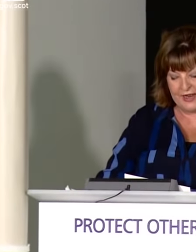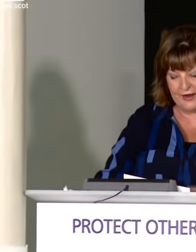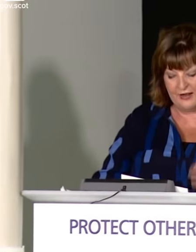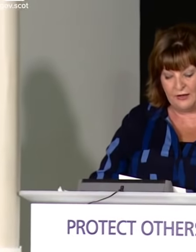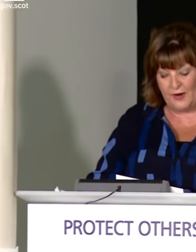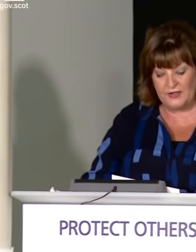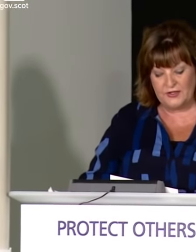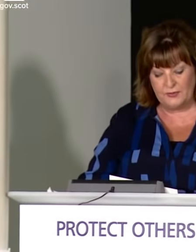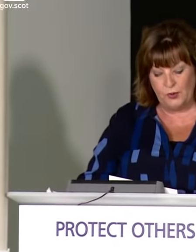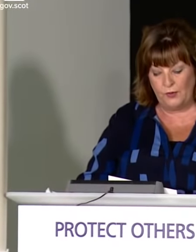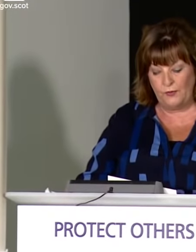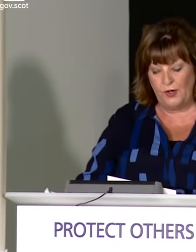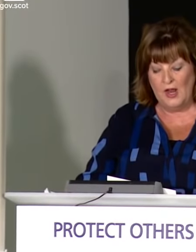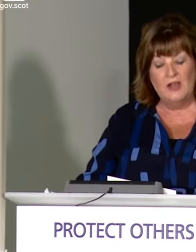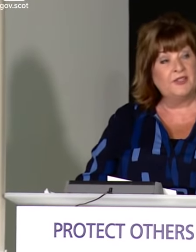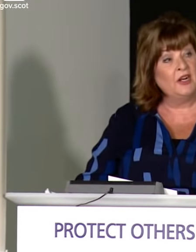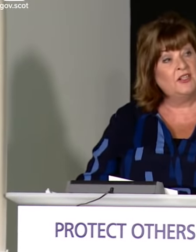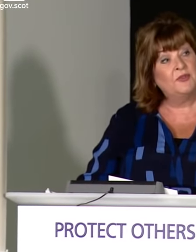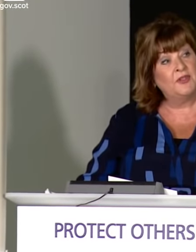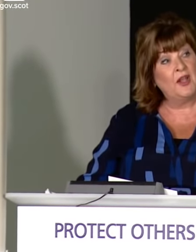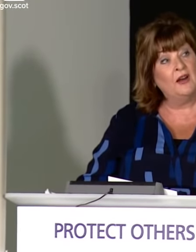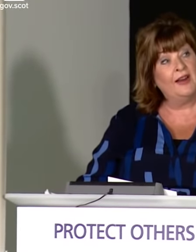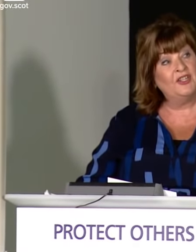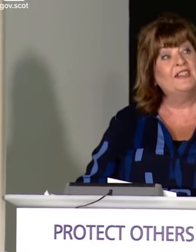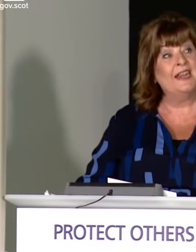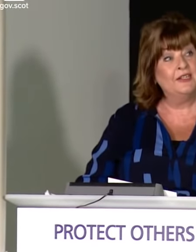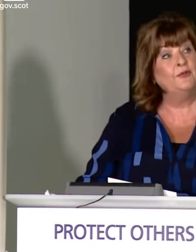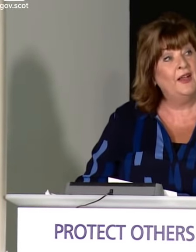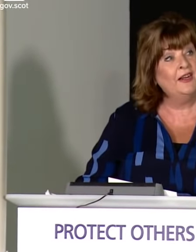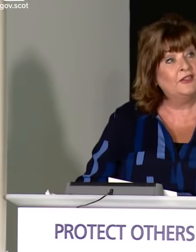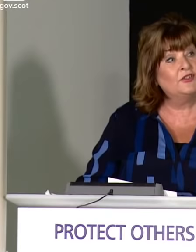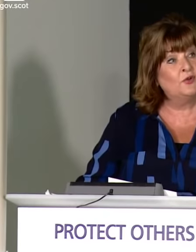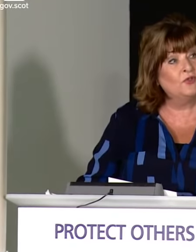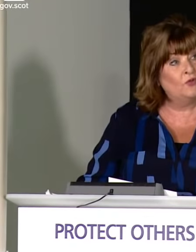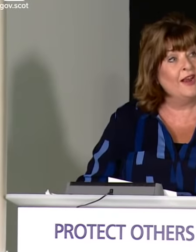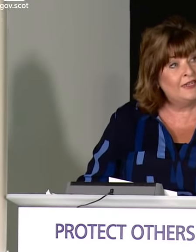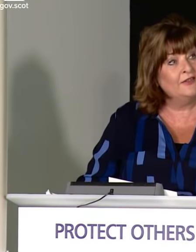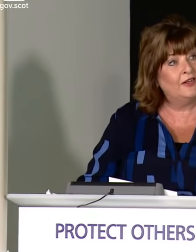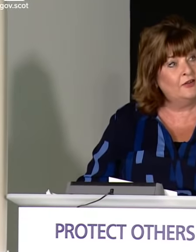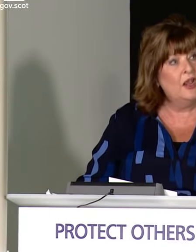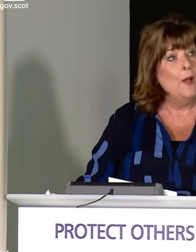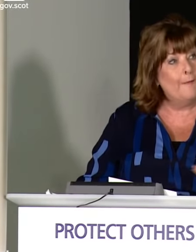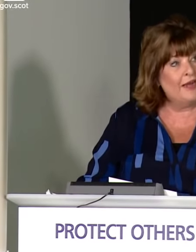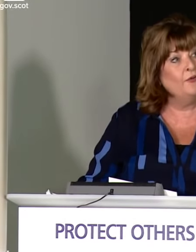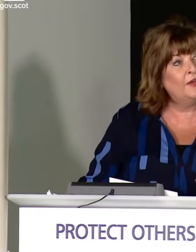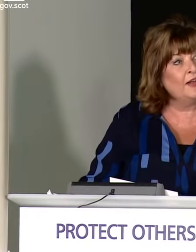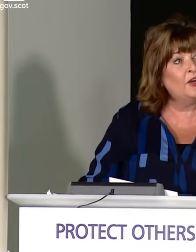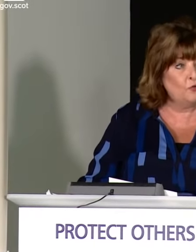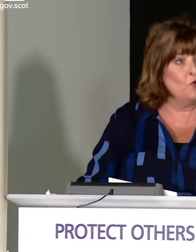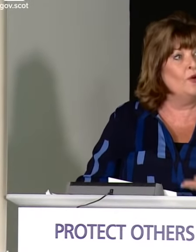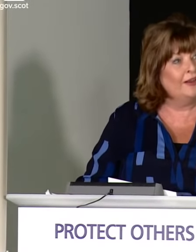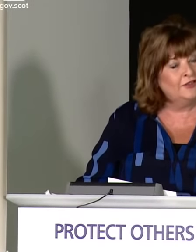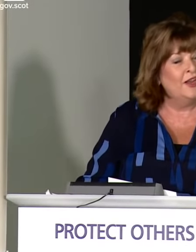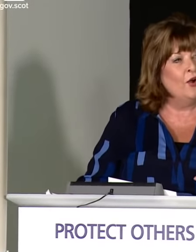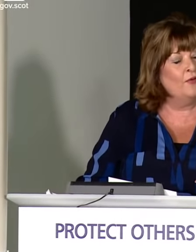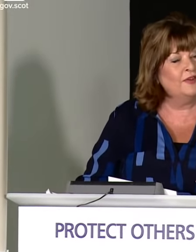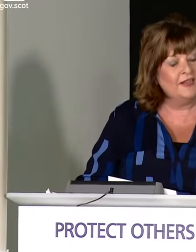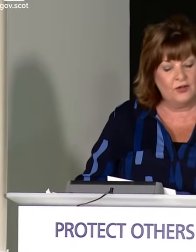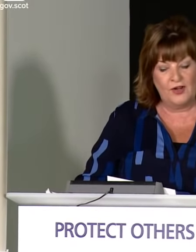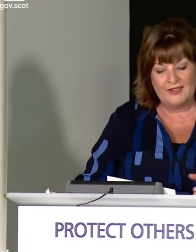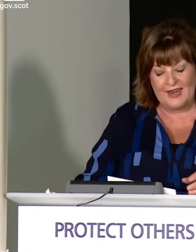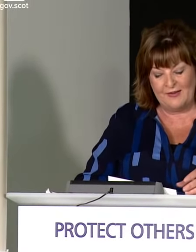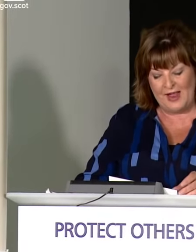and advisor support for start-ups that are actually identified as those already that can benefit and grow and